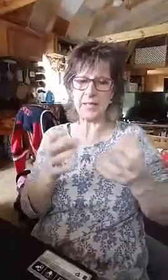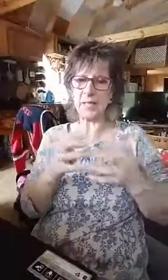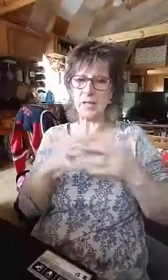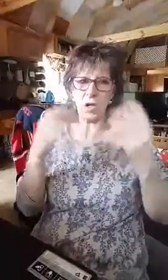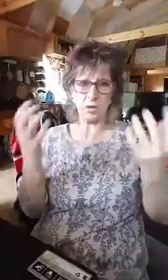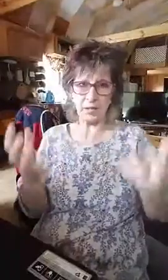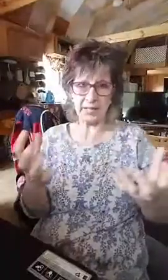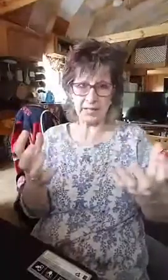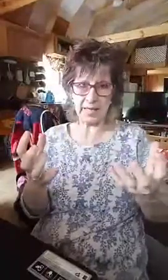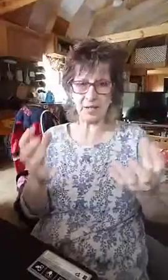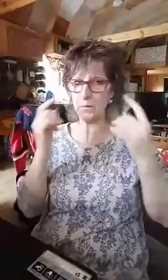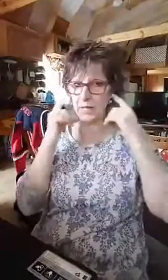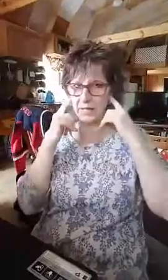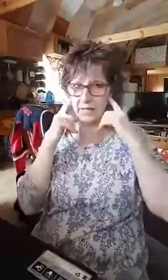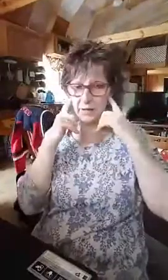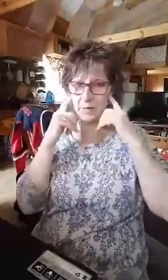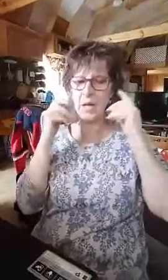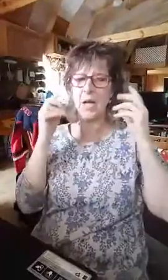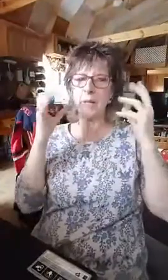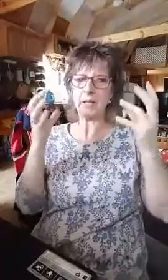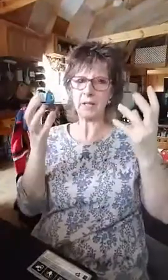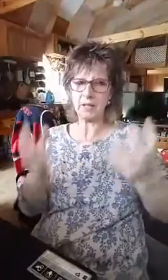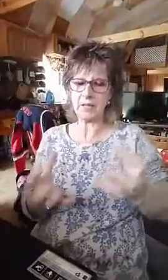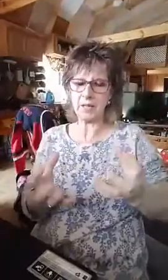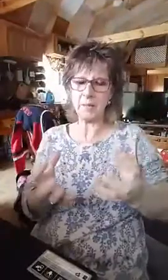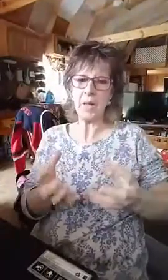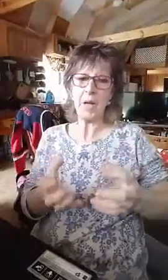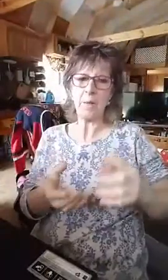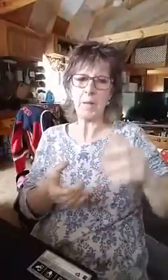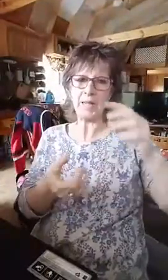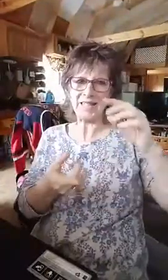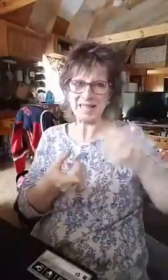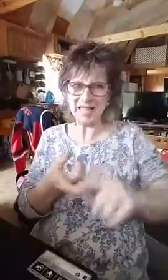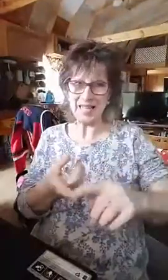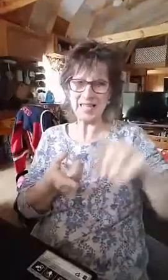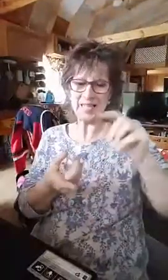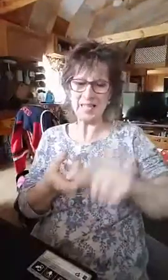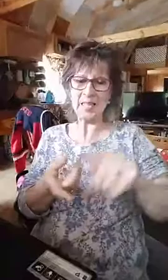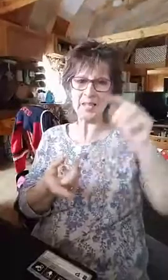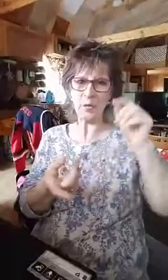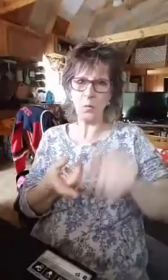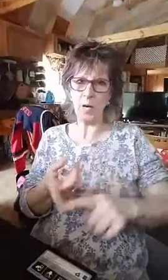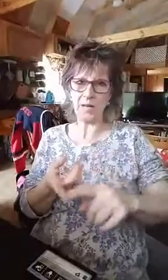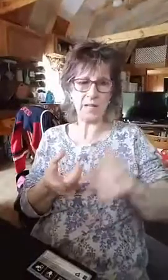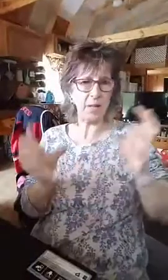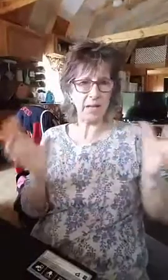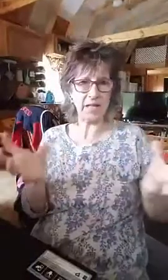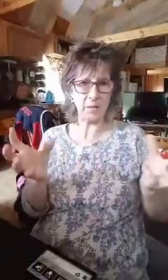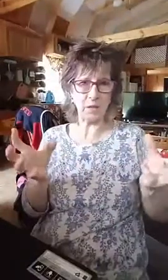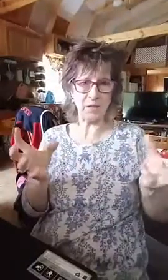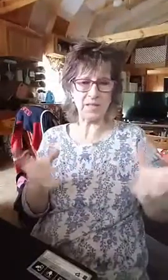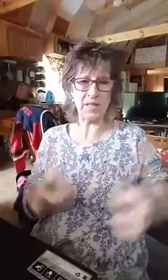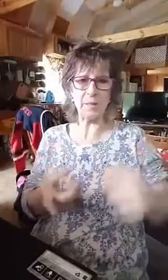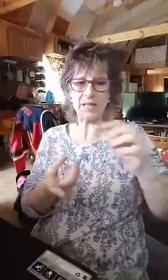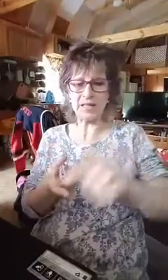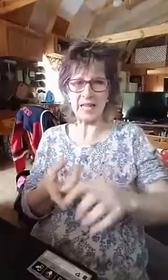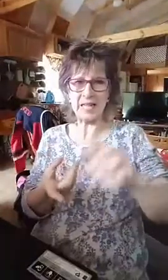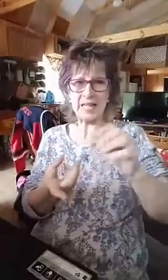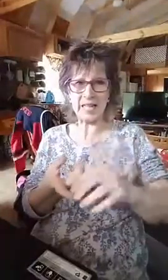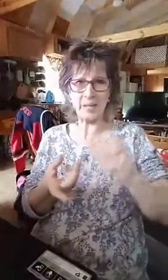doesn't talk to you any less. You might not hear him because of your sin, but Satan is the one. That's why God doesn't want you to sin because Satan gets a